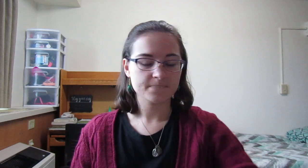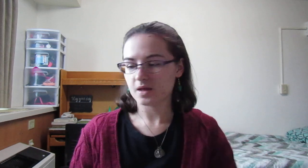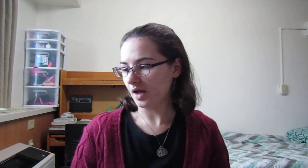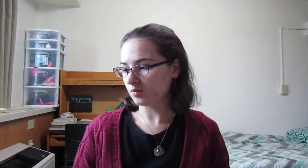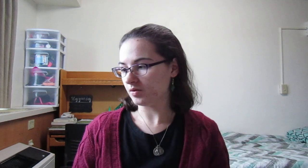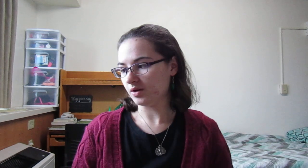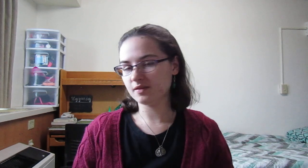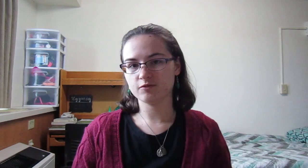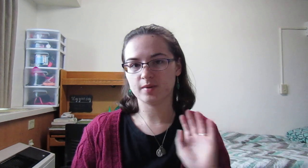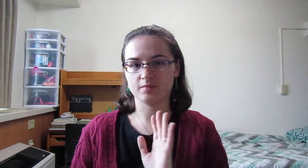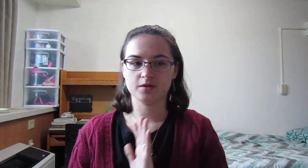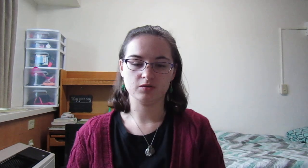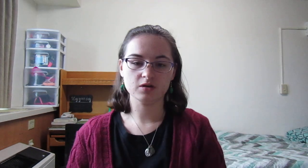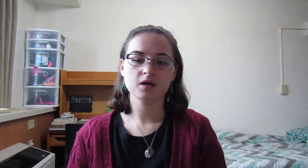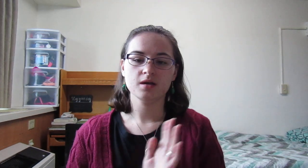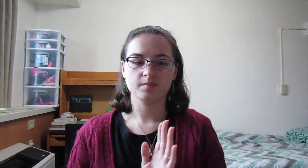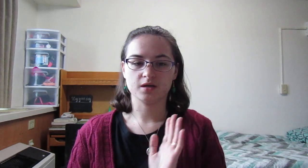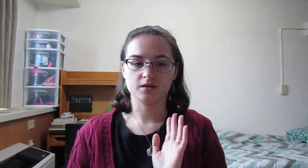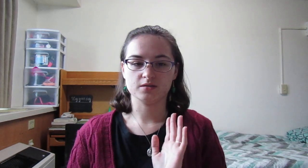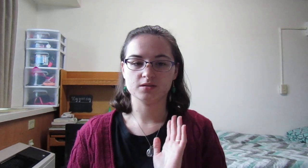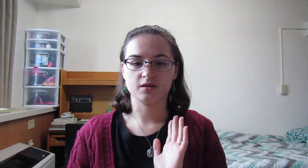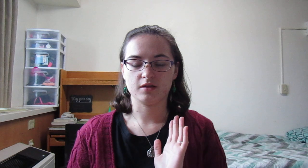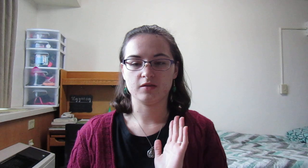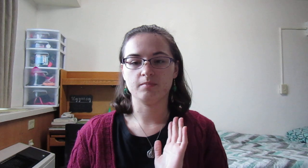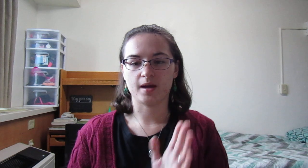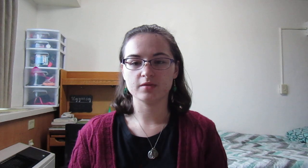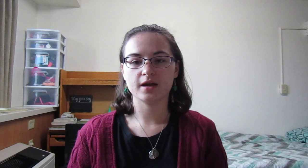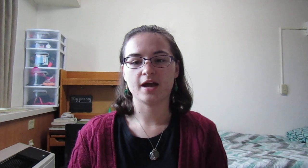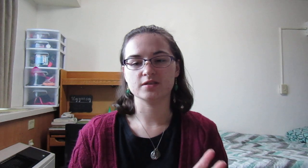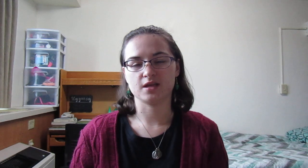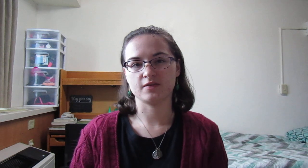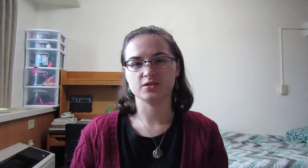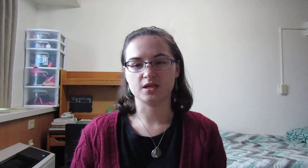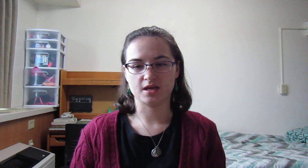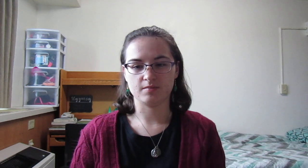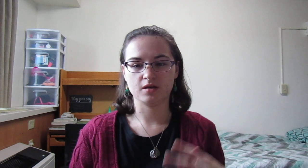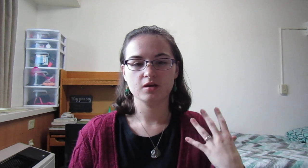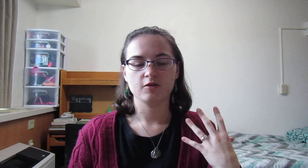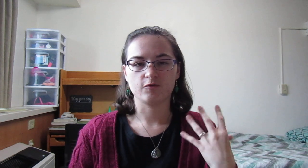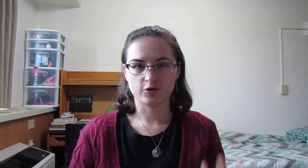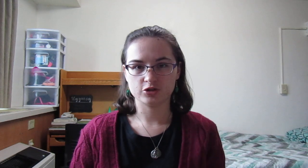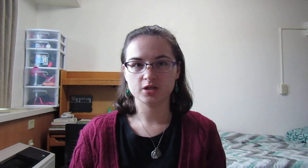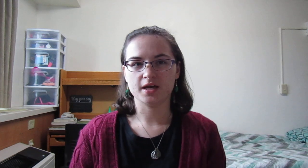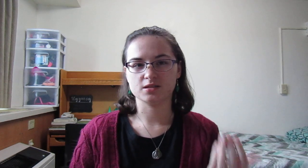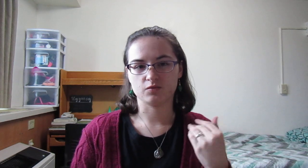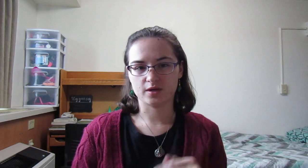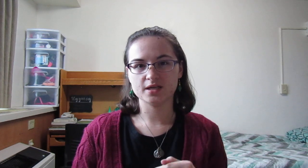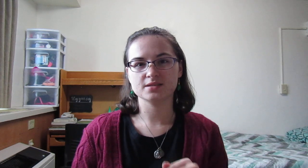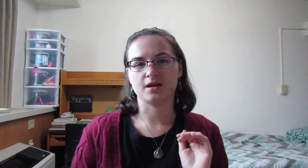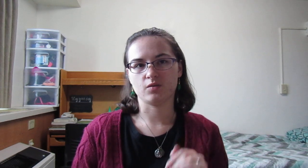I will be reading them from my computer, because the Bible that I have is not the same version as the readings, and I want